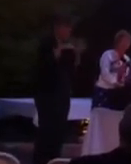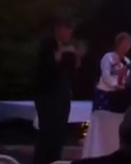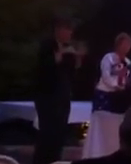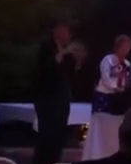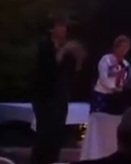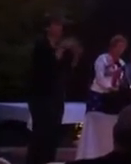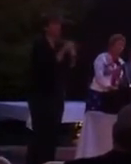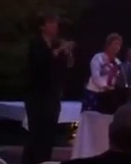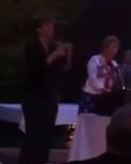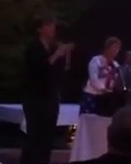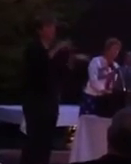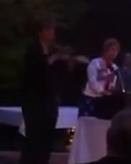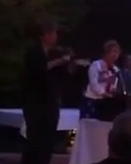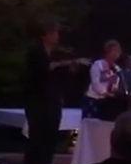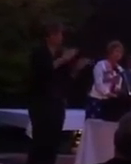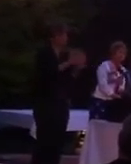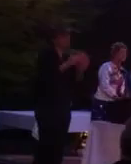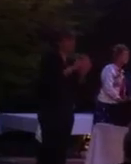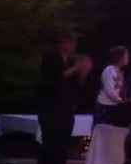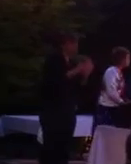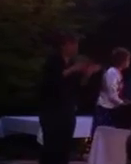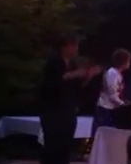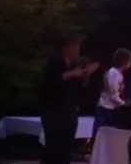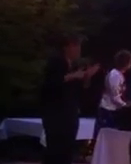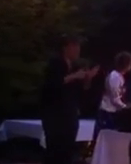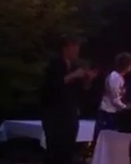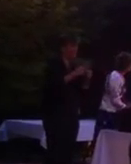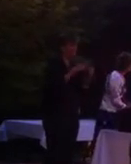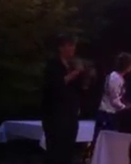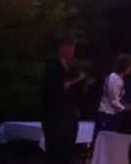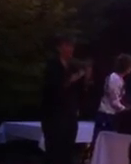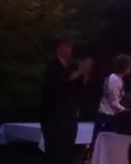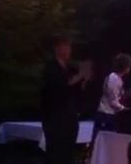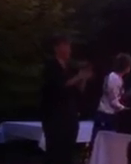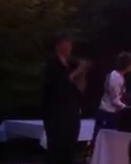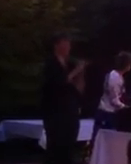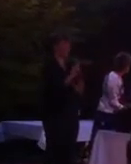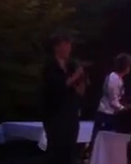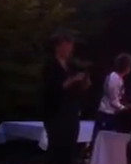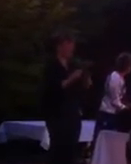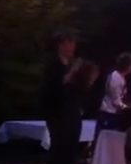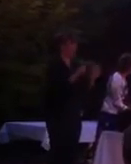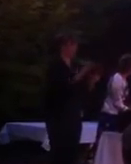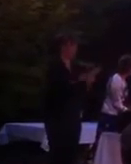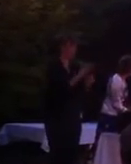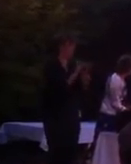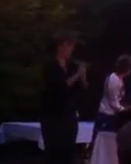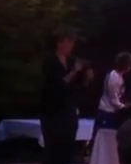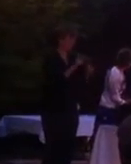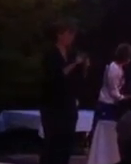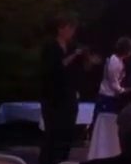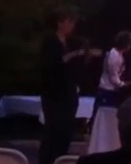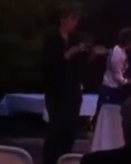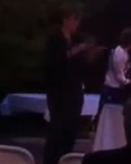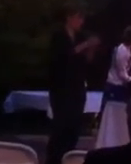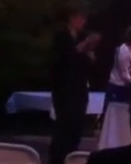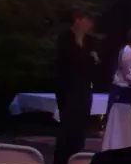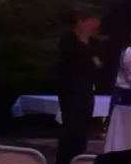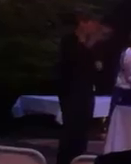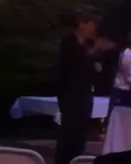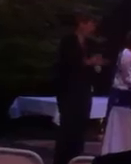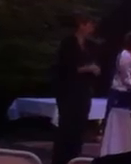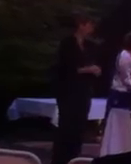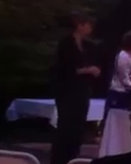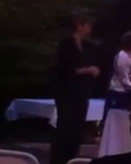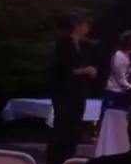to get all of her nursing prerequisites so that she can be another one to contribute her gifts in the nursing field in the future.